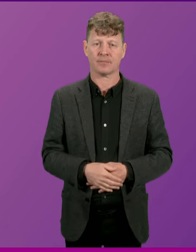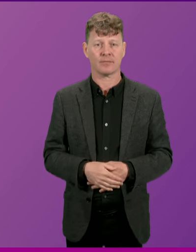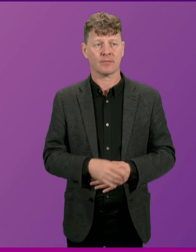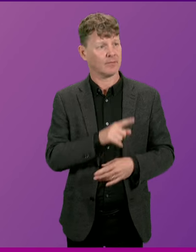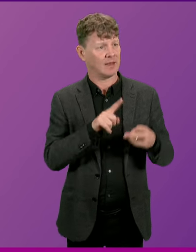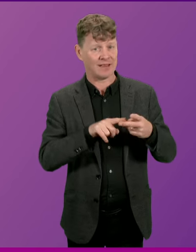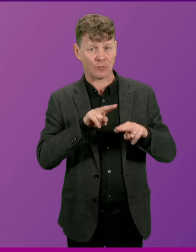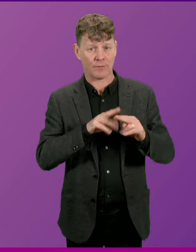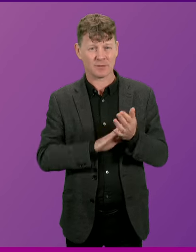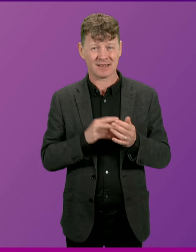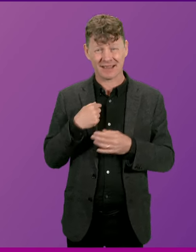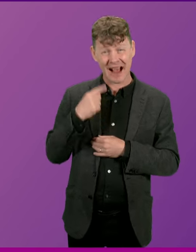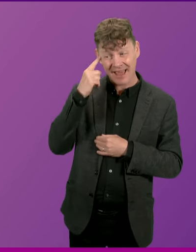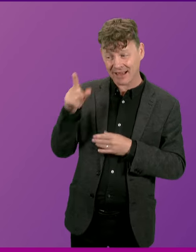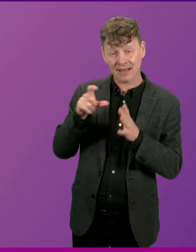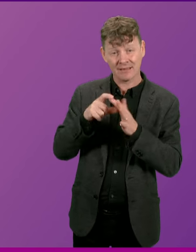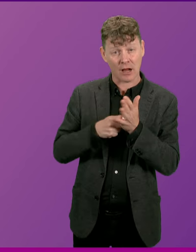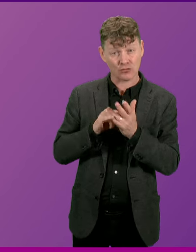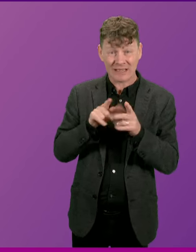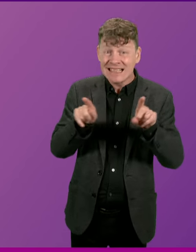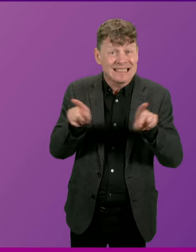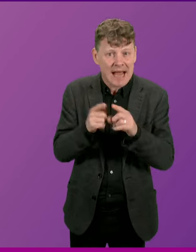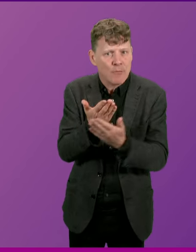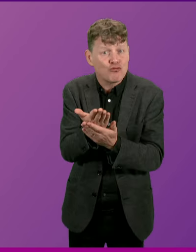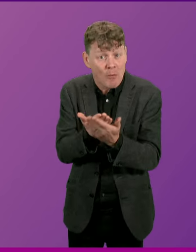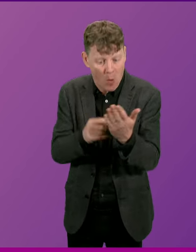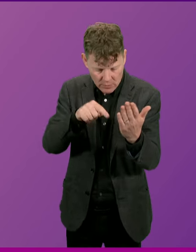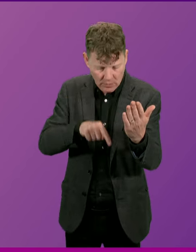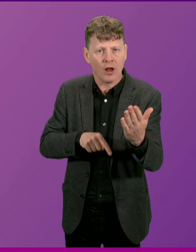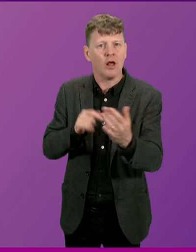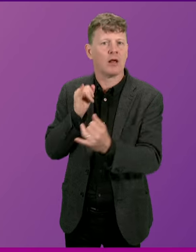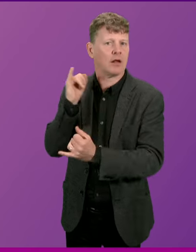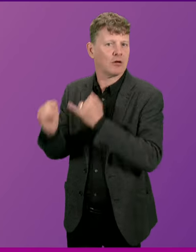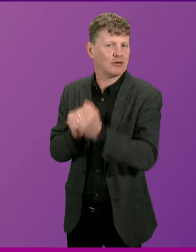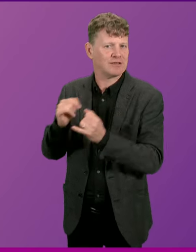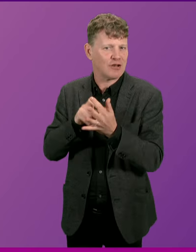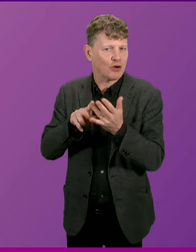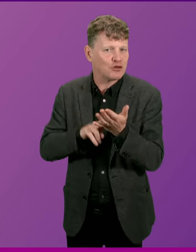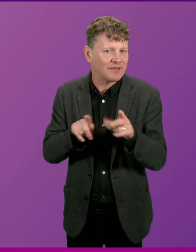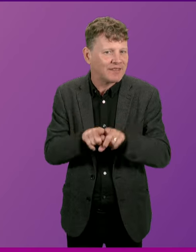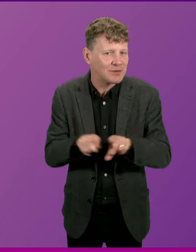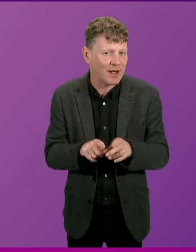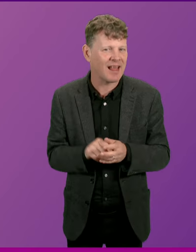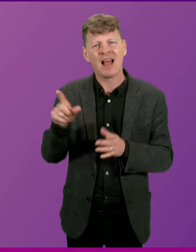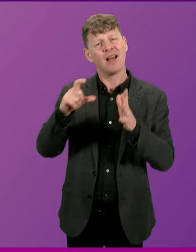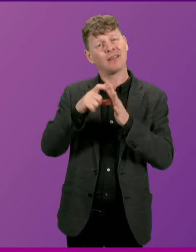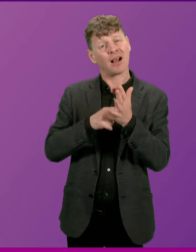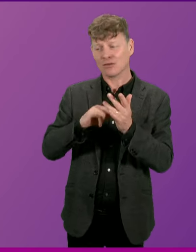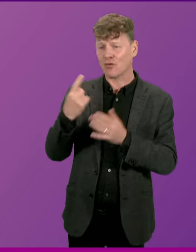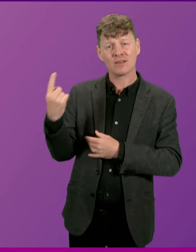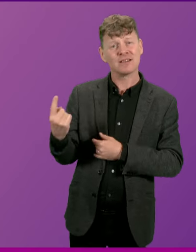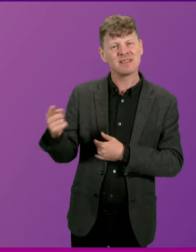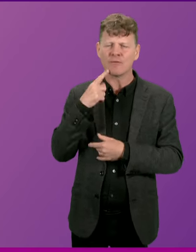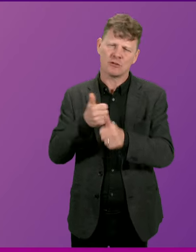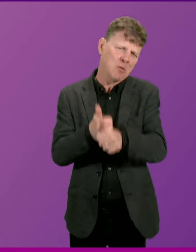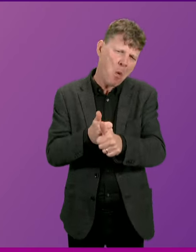I think Douglas Ross might find that the same report had some criticisms for the Conservatives as well. But Douglas Ross talks about supporting